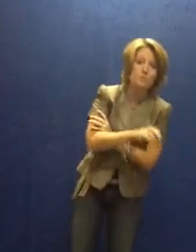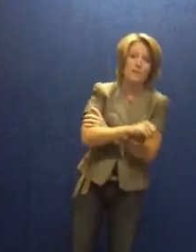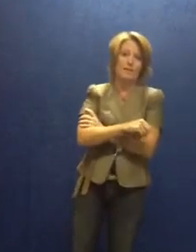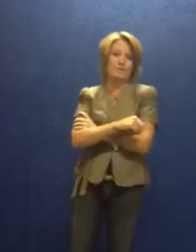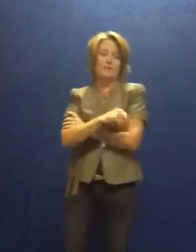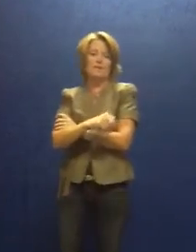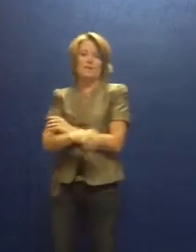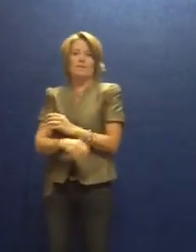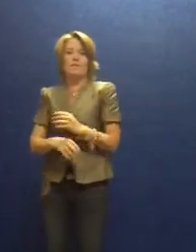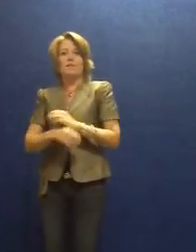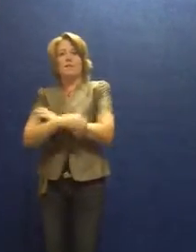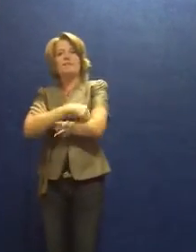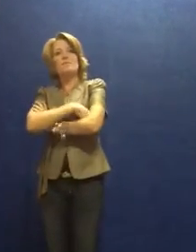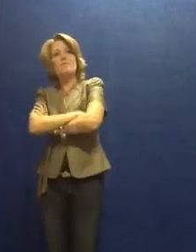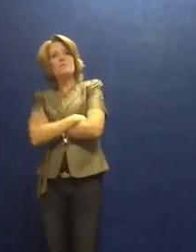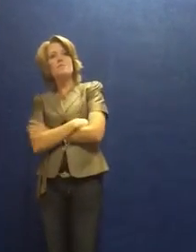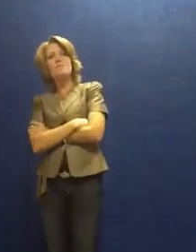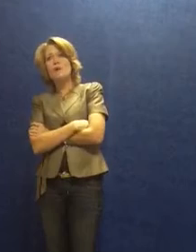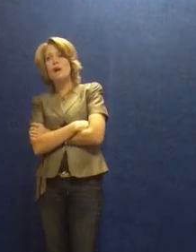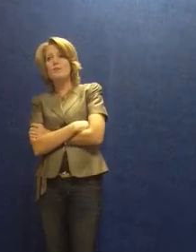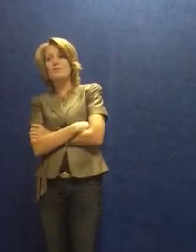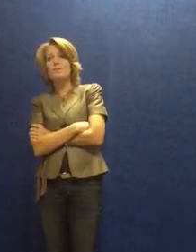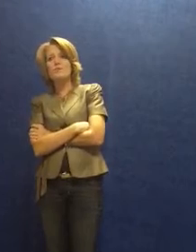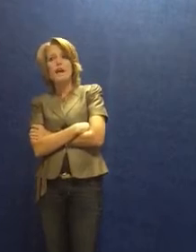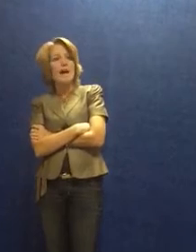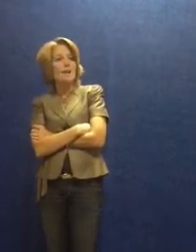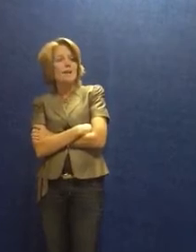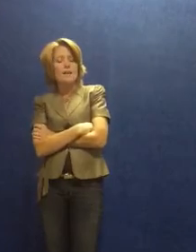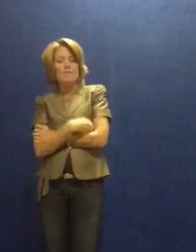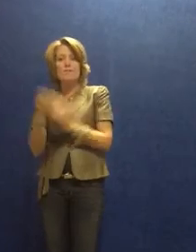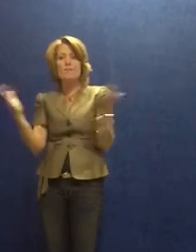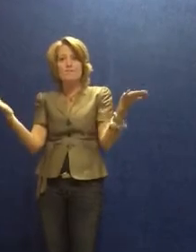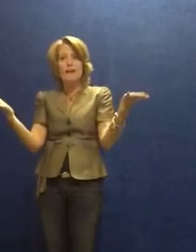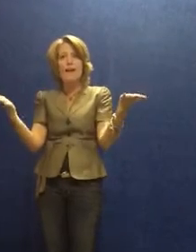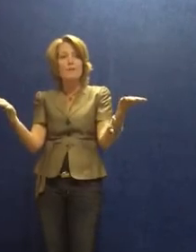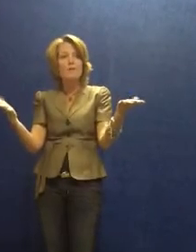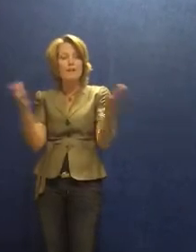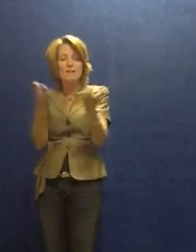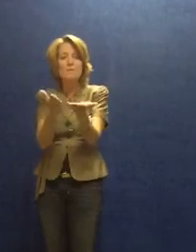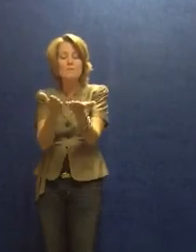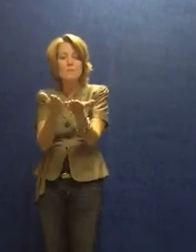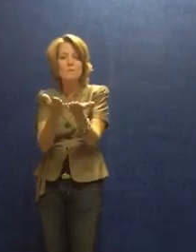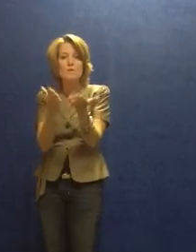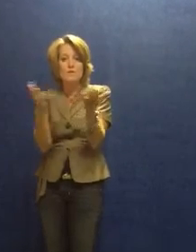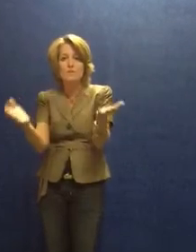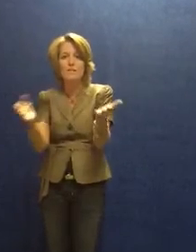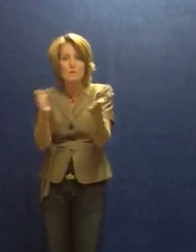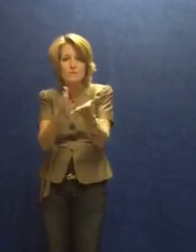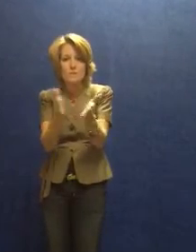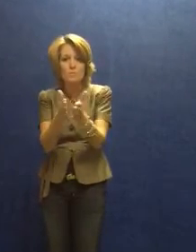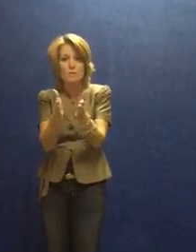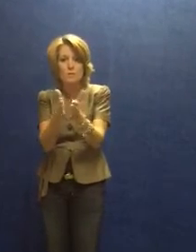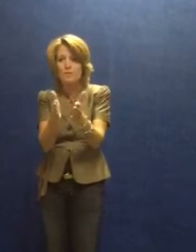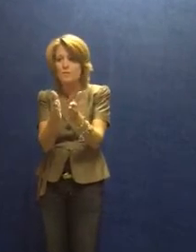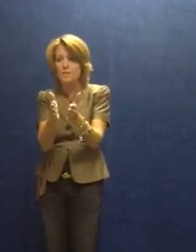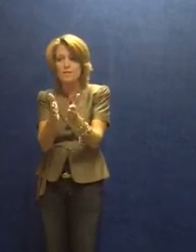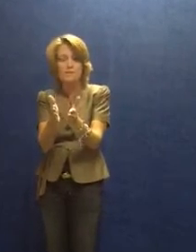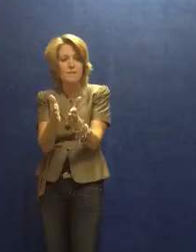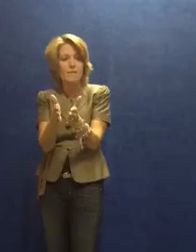plan. And Tim said, Improve? Well, how are you going to do that? And Michelle says, I know. I think it was the order, the sequence that you put the ingredients together.